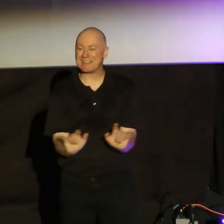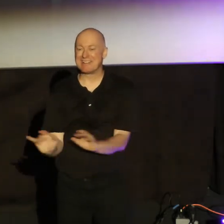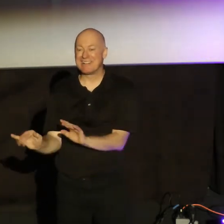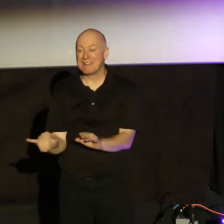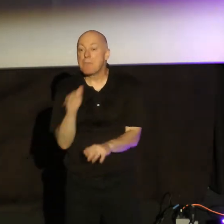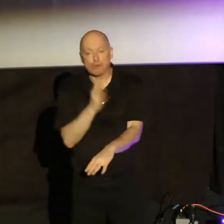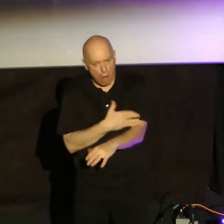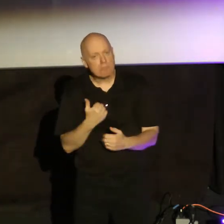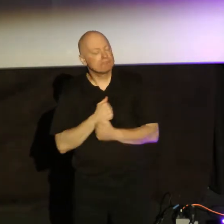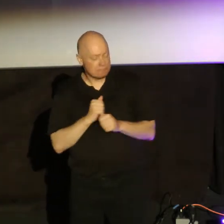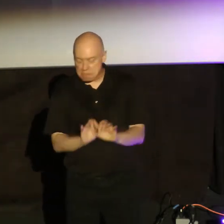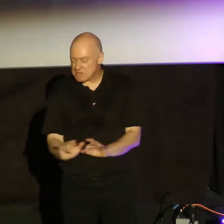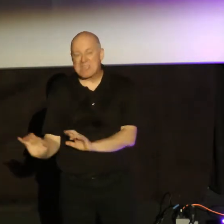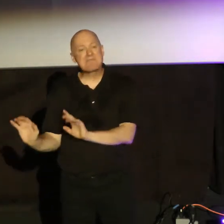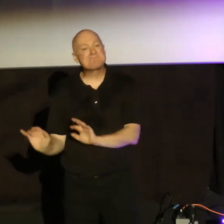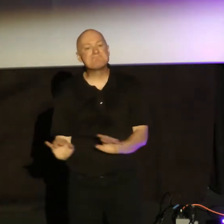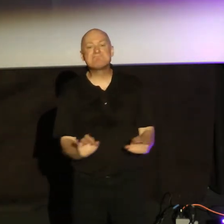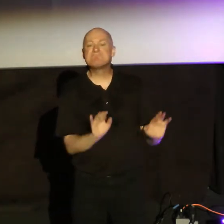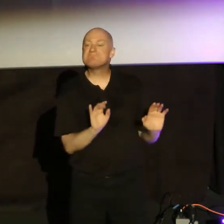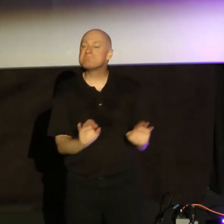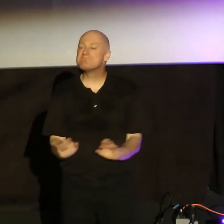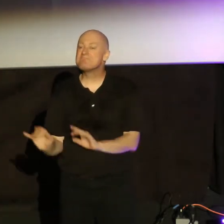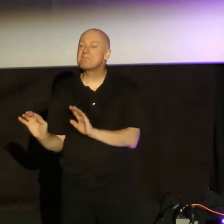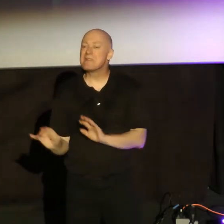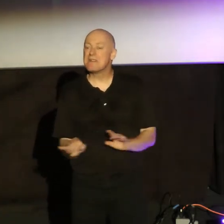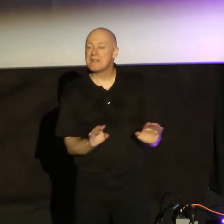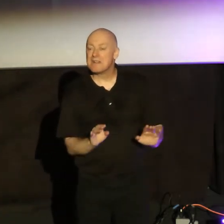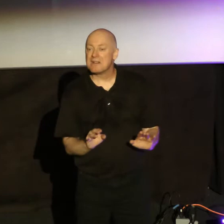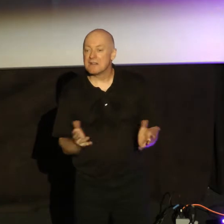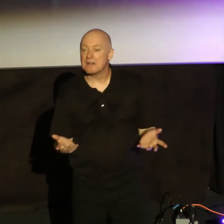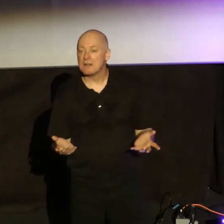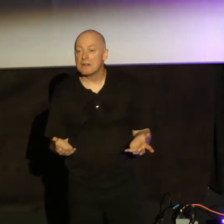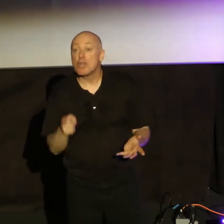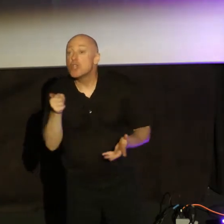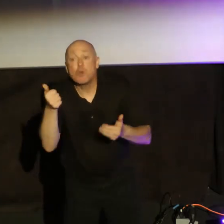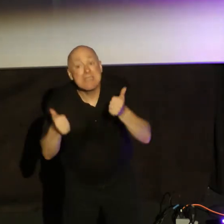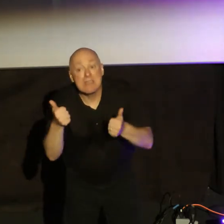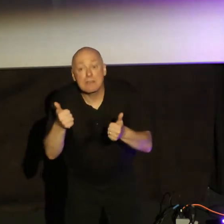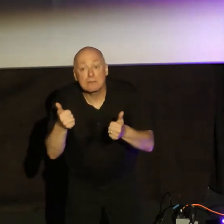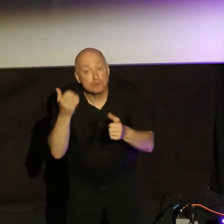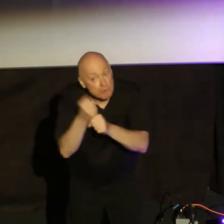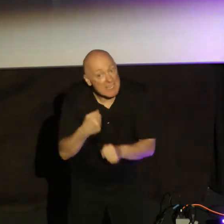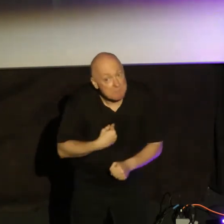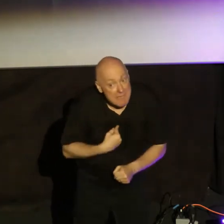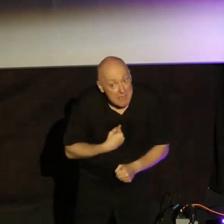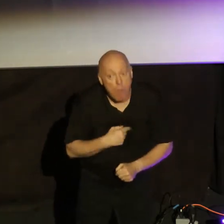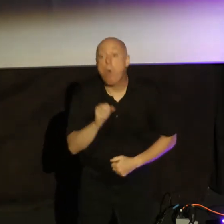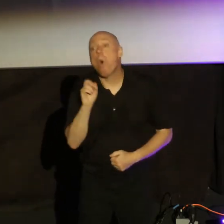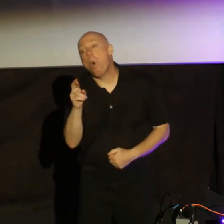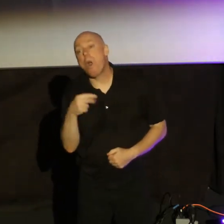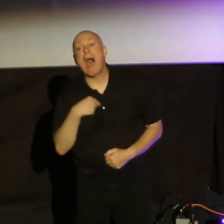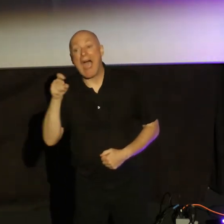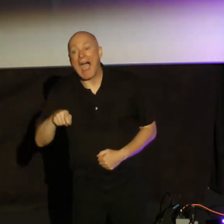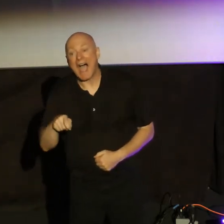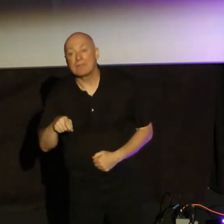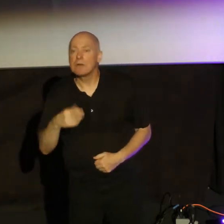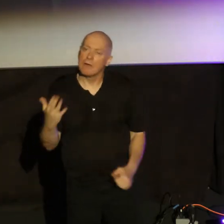player. So you can take my word for it, or I would have to ask you over to my house,